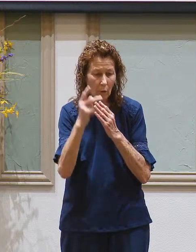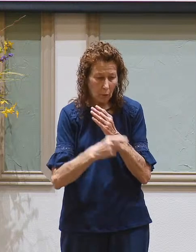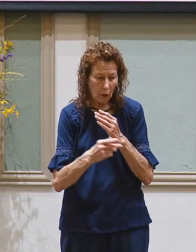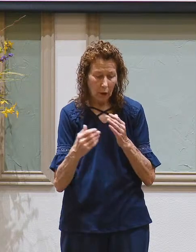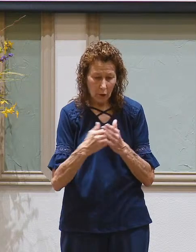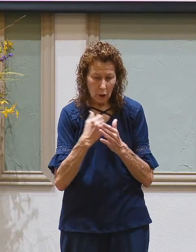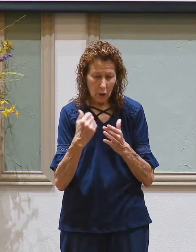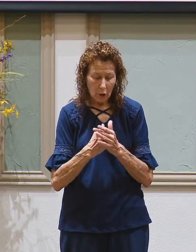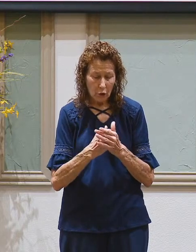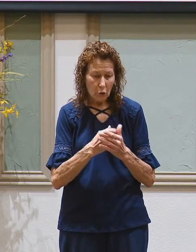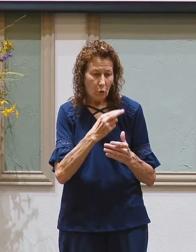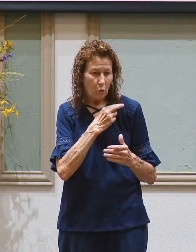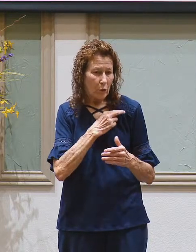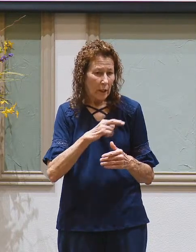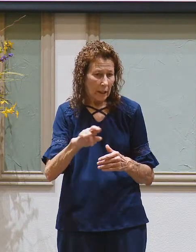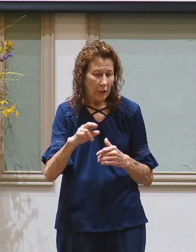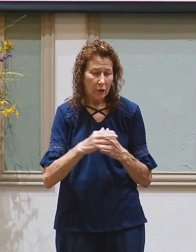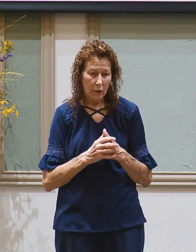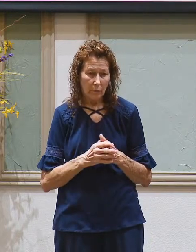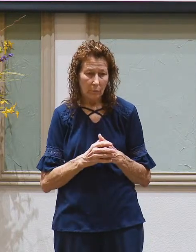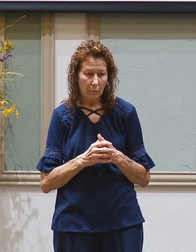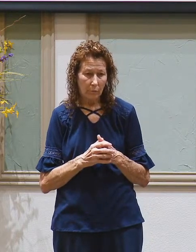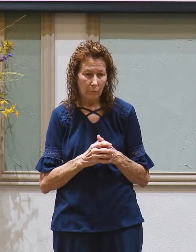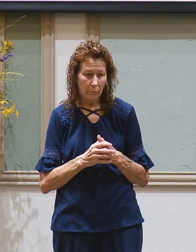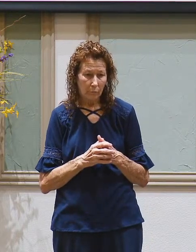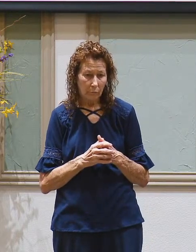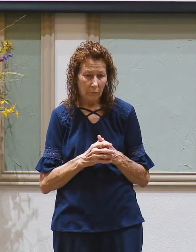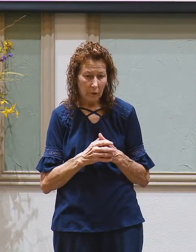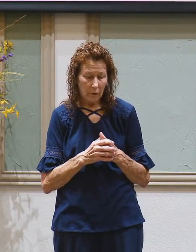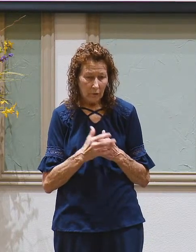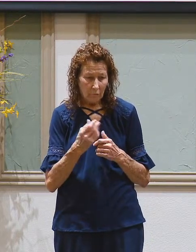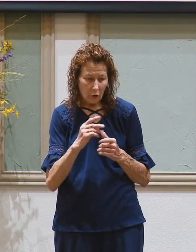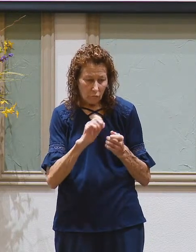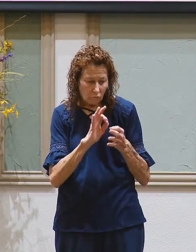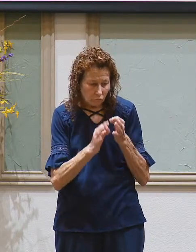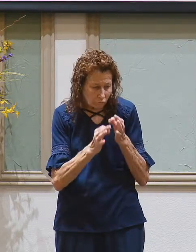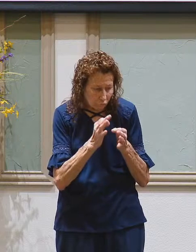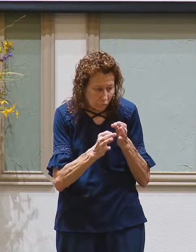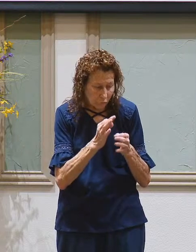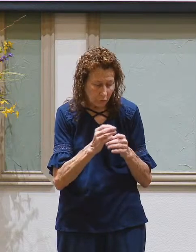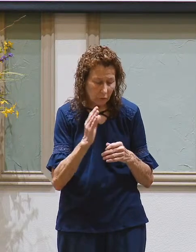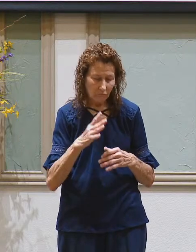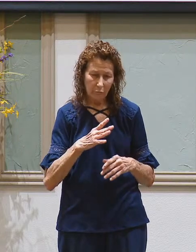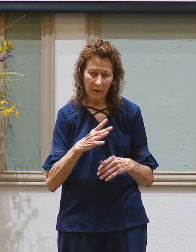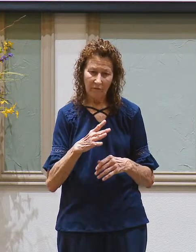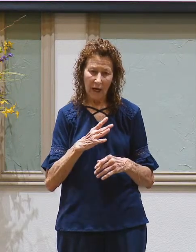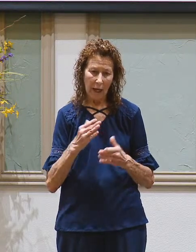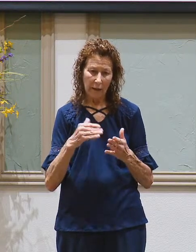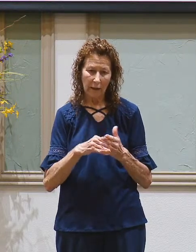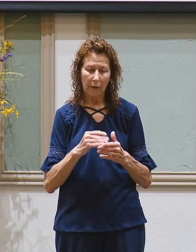new age religion. And after a few tweaks you'll be fine.